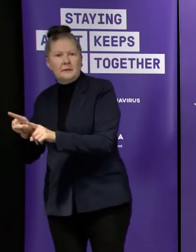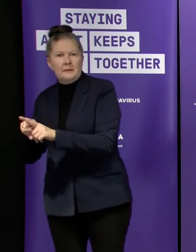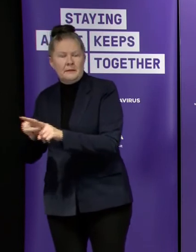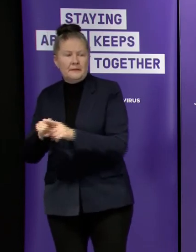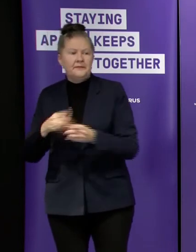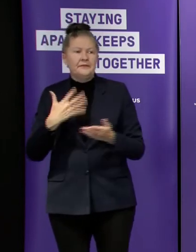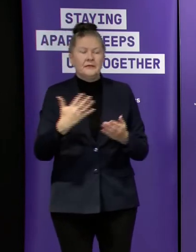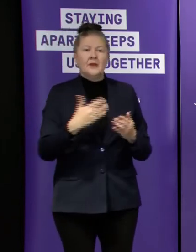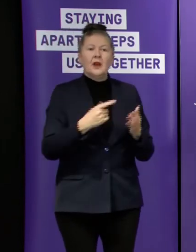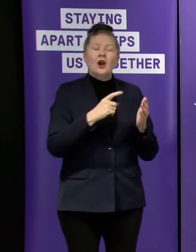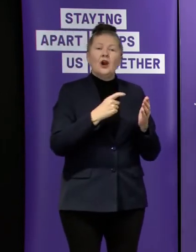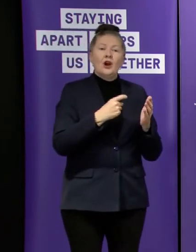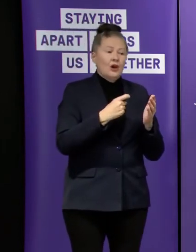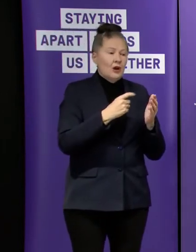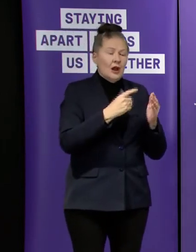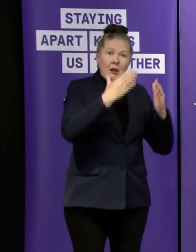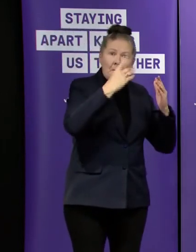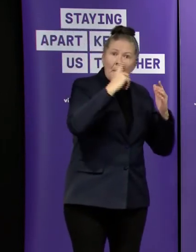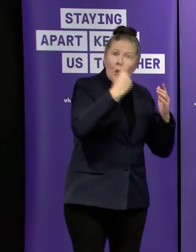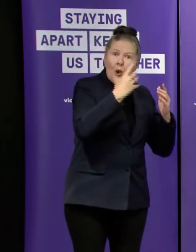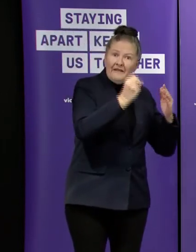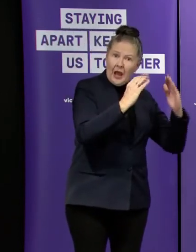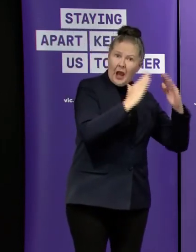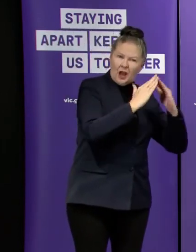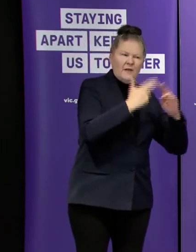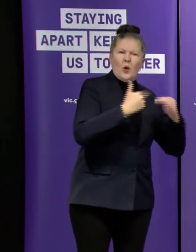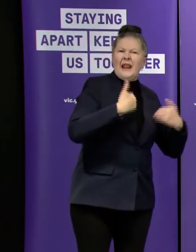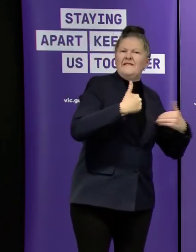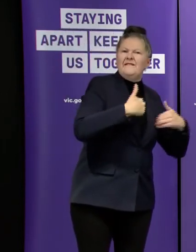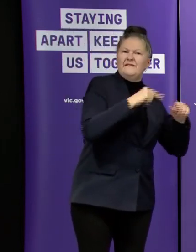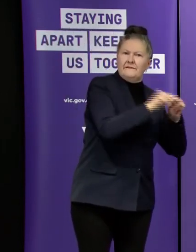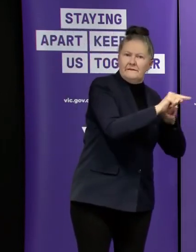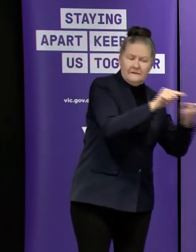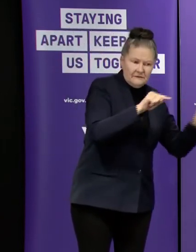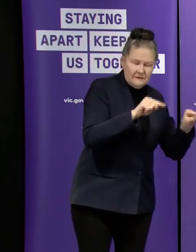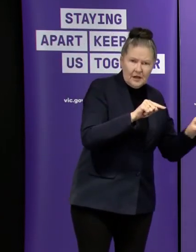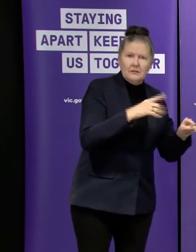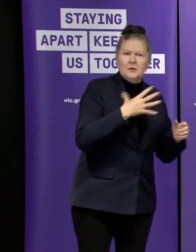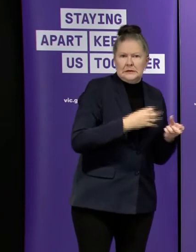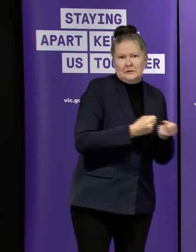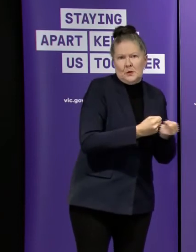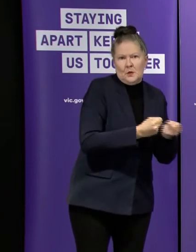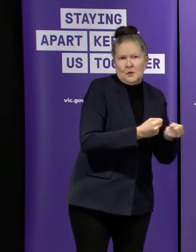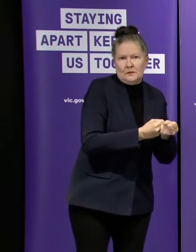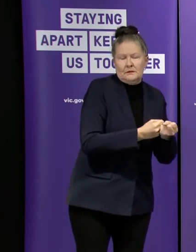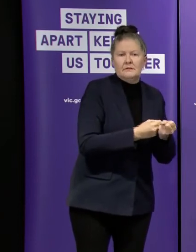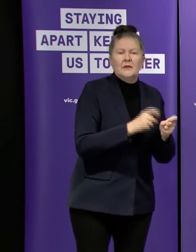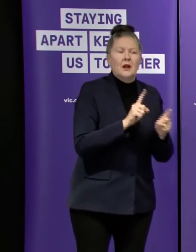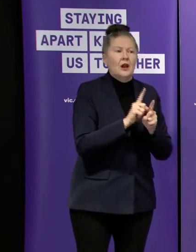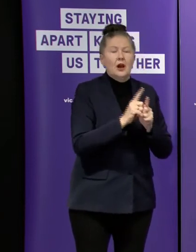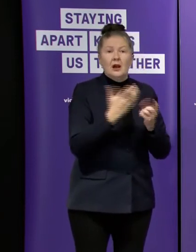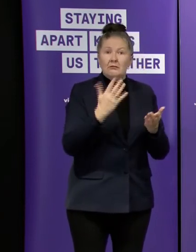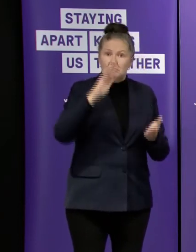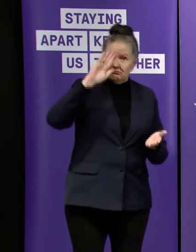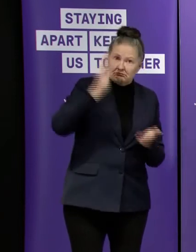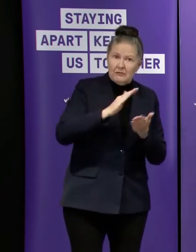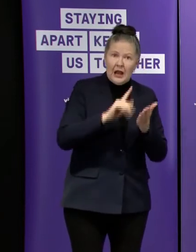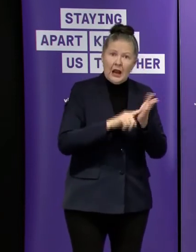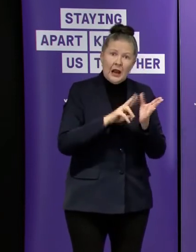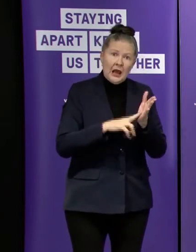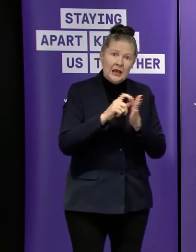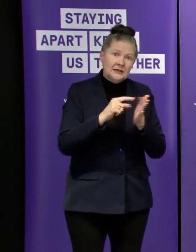will be able to take more advantage of more support including uh for example further land tax reductions